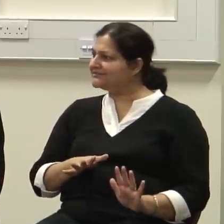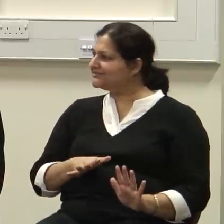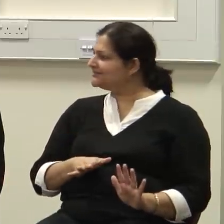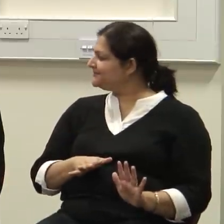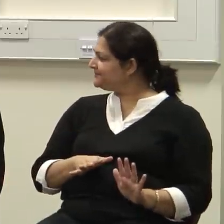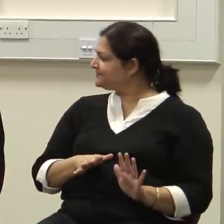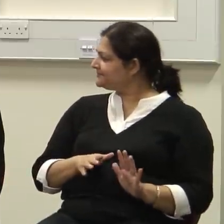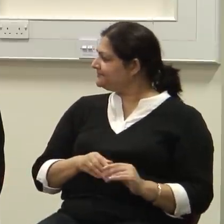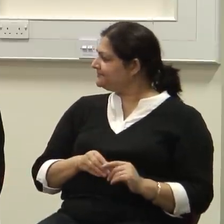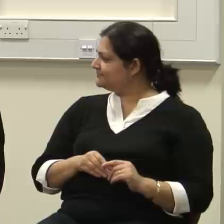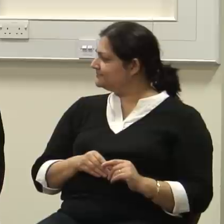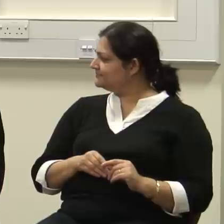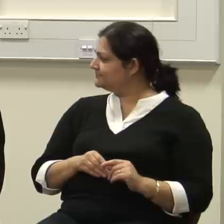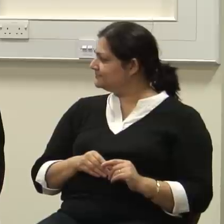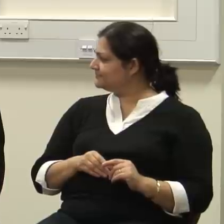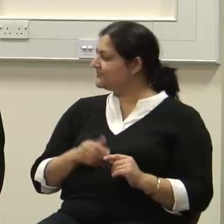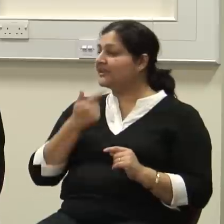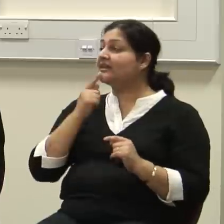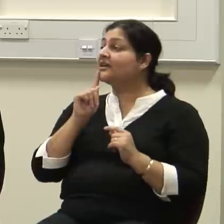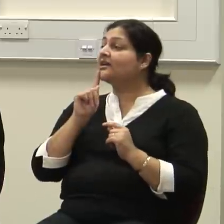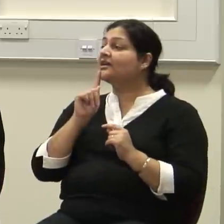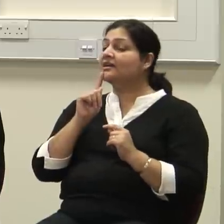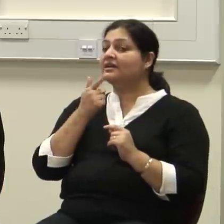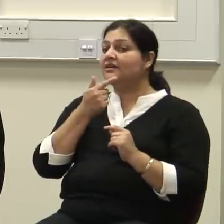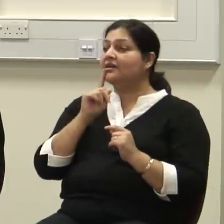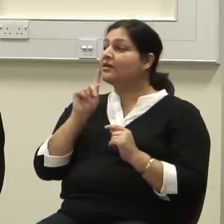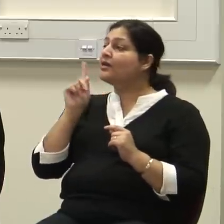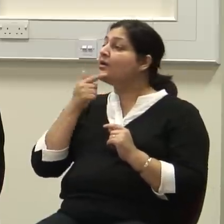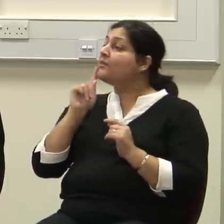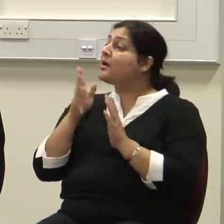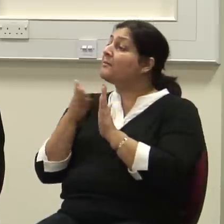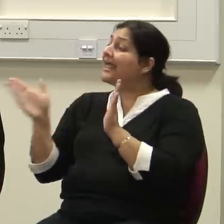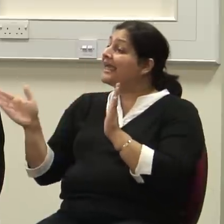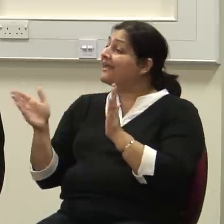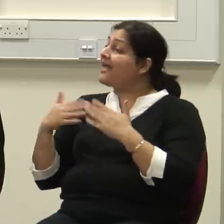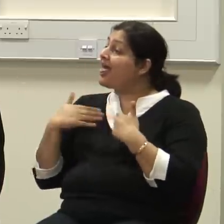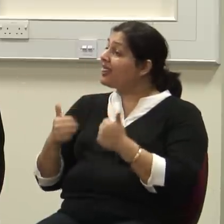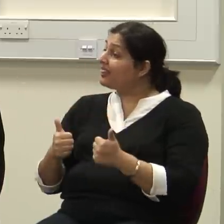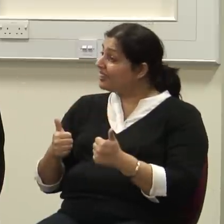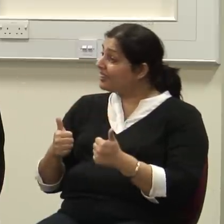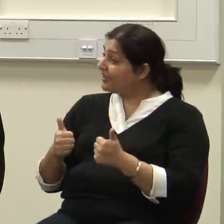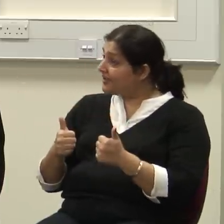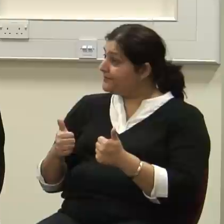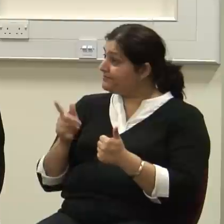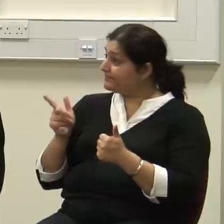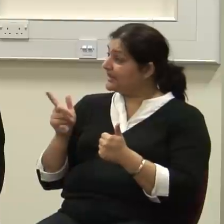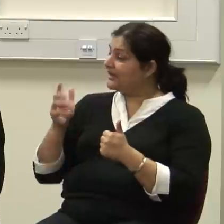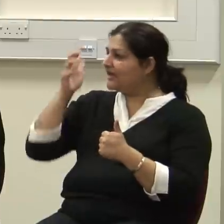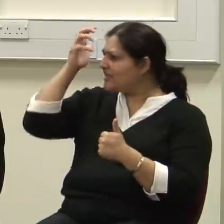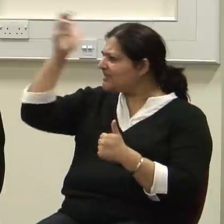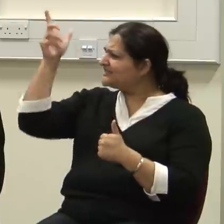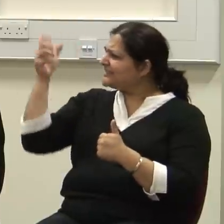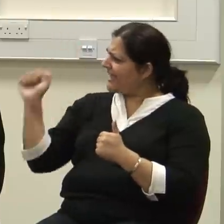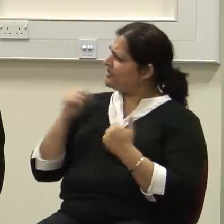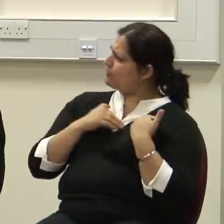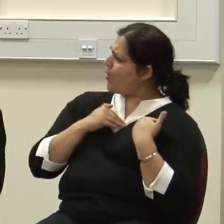No. Public health, the state has a role to play. Just like there's a role to play in crime